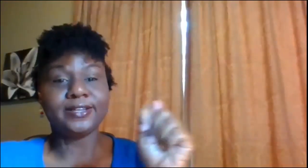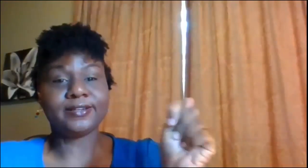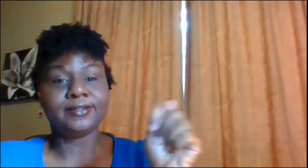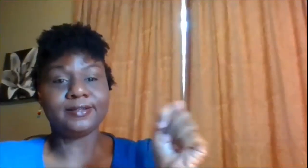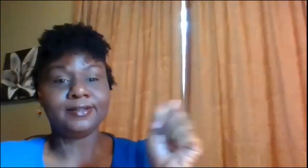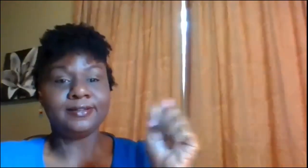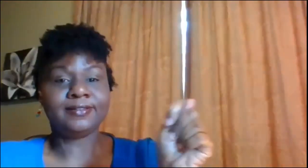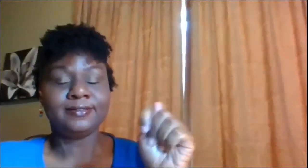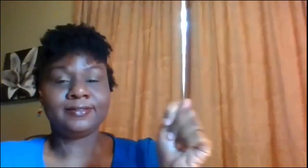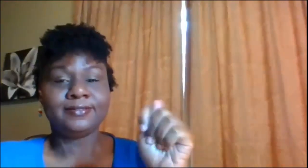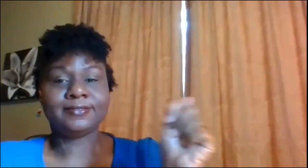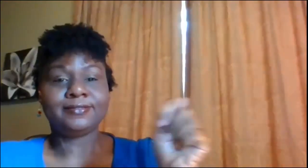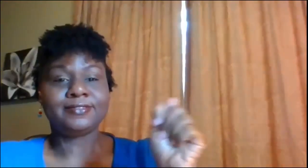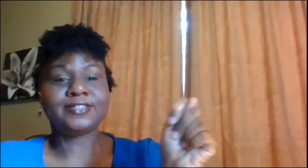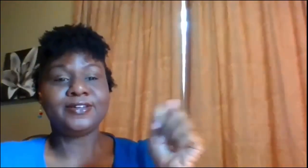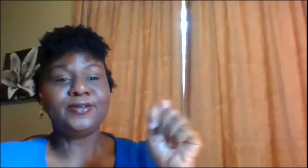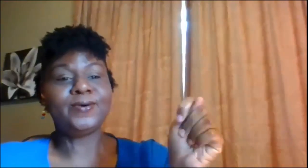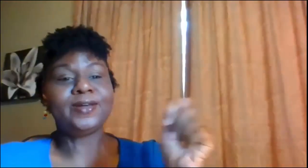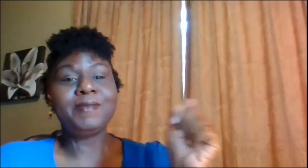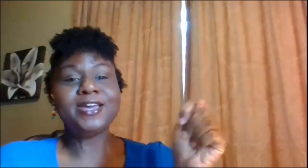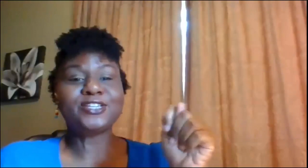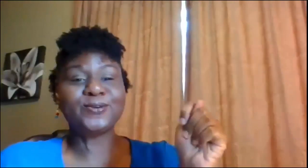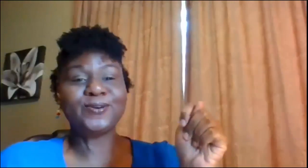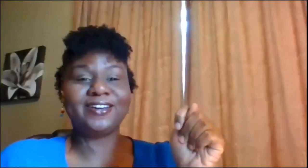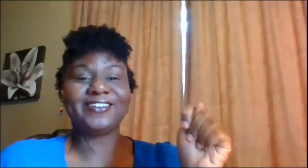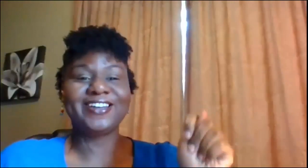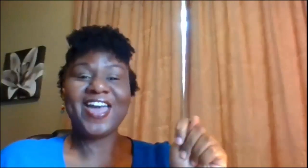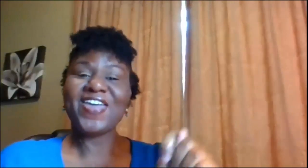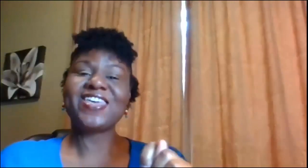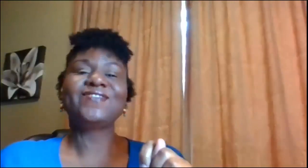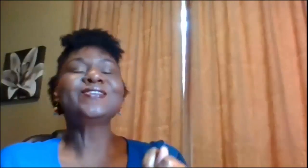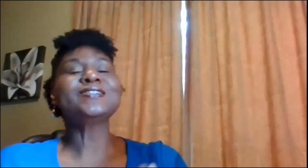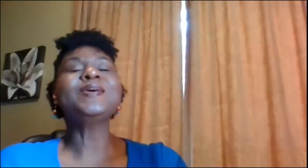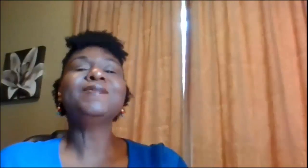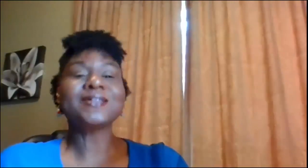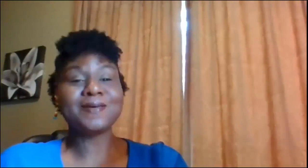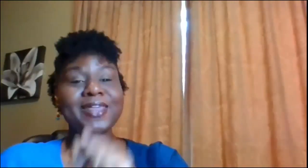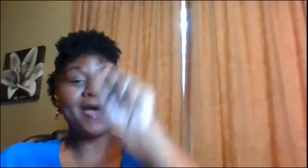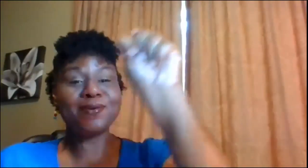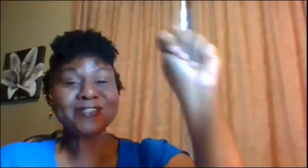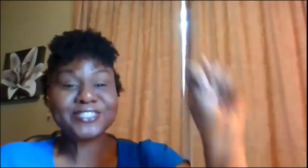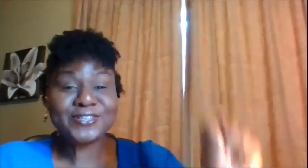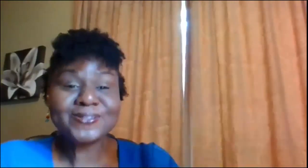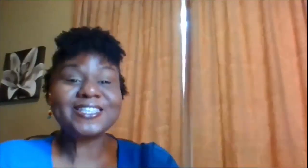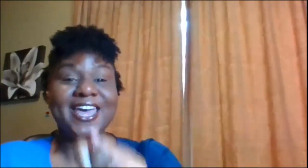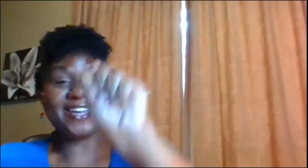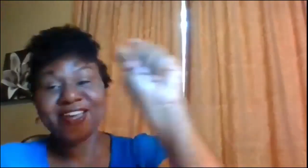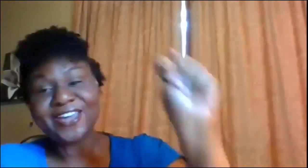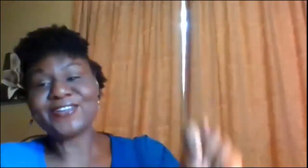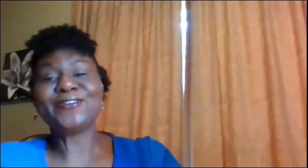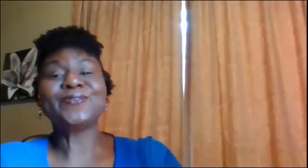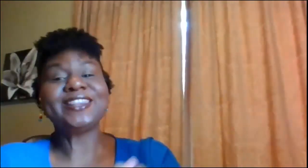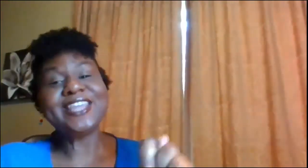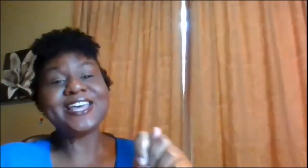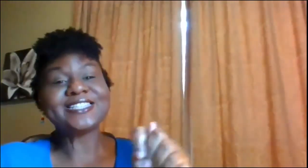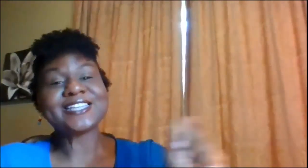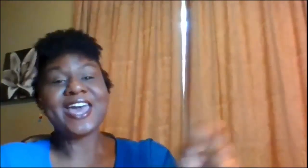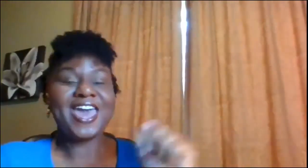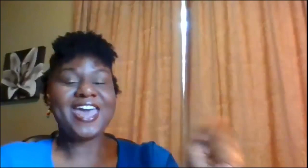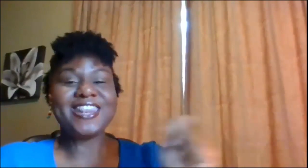so you want to make sure that if you're speaking about something happened on Tuesday you're doing this and